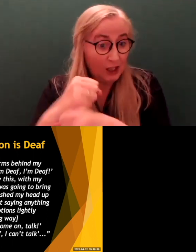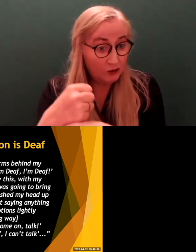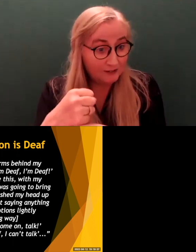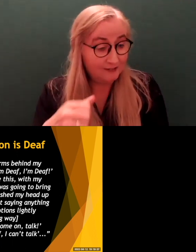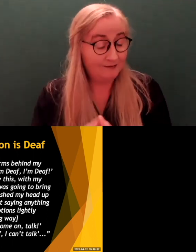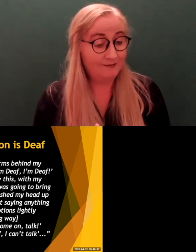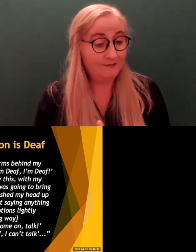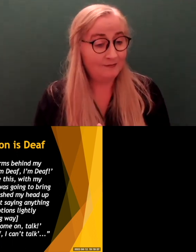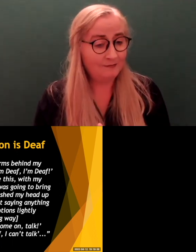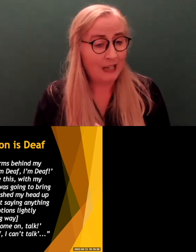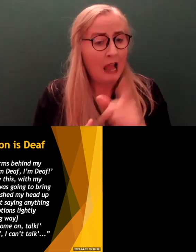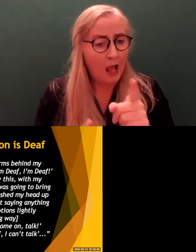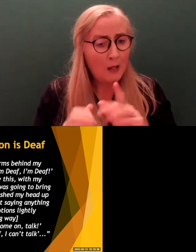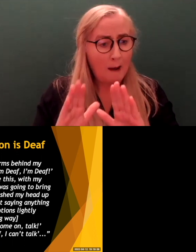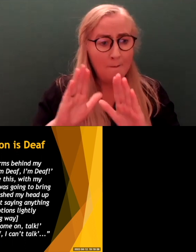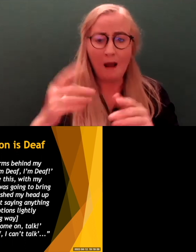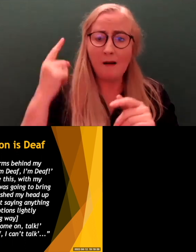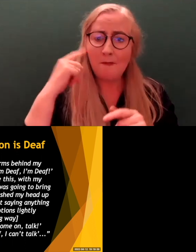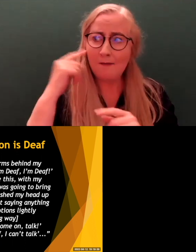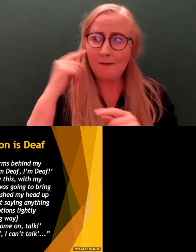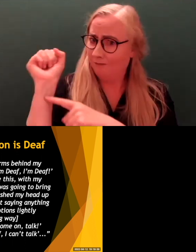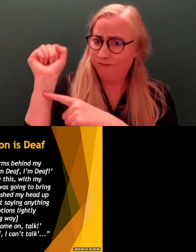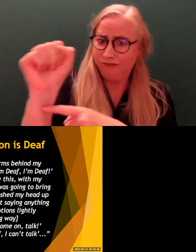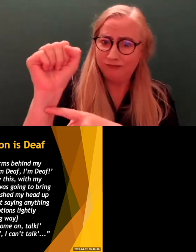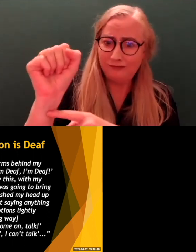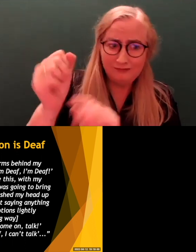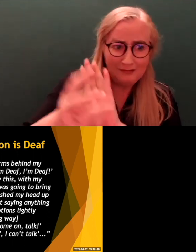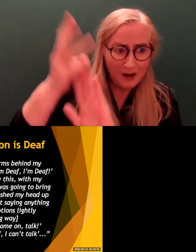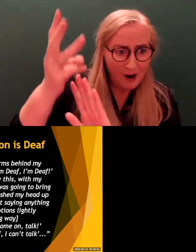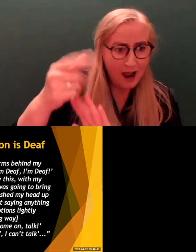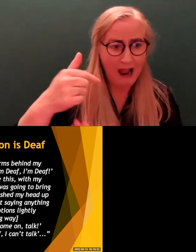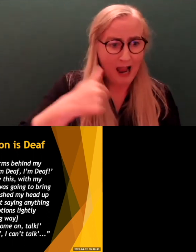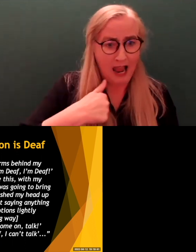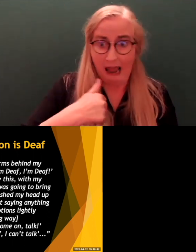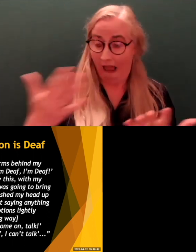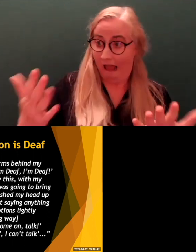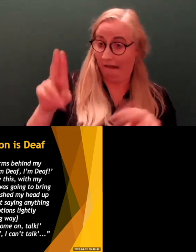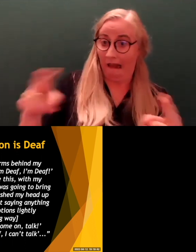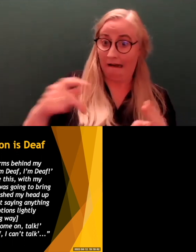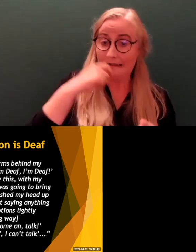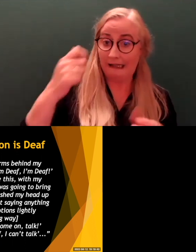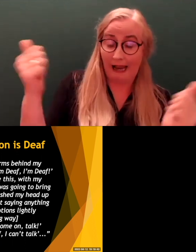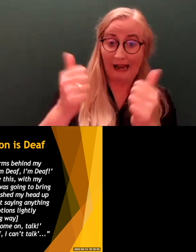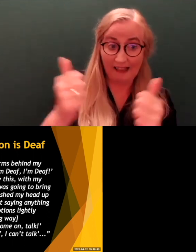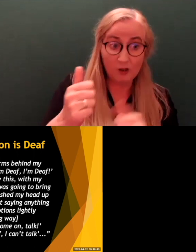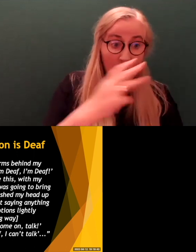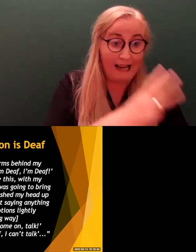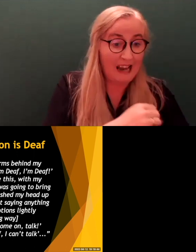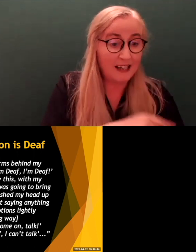And then he pushed my head up against a fence as well. And I wasn't saying anything. And he started doing this to me. So, was tapping him on the